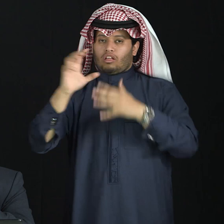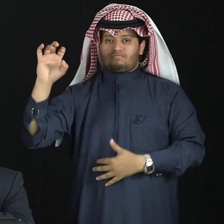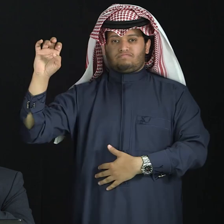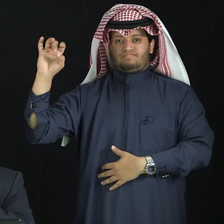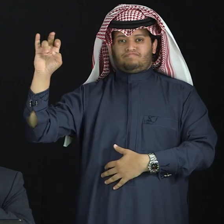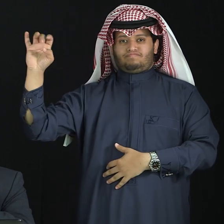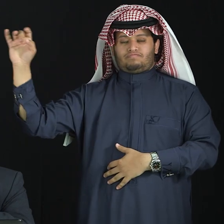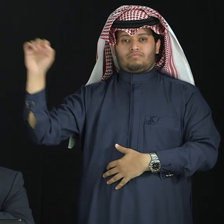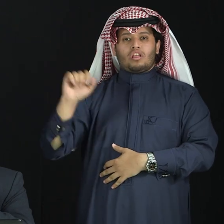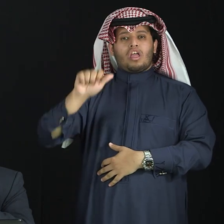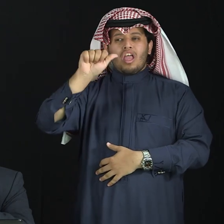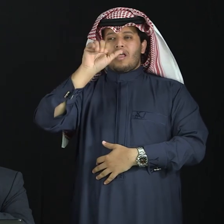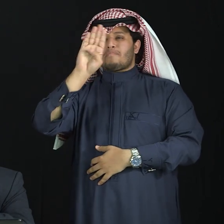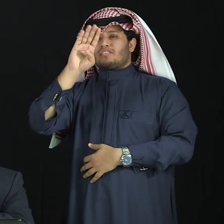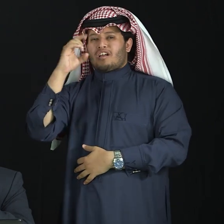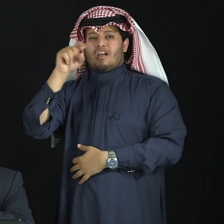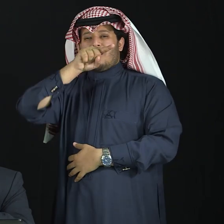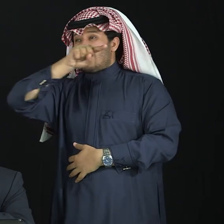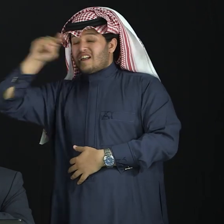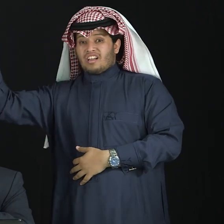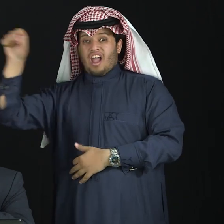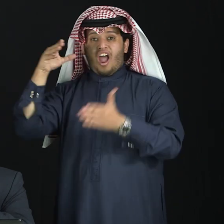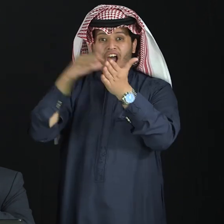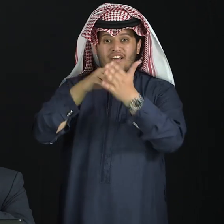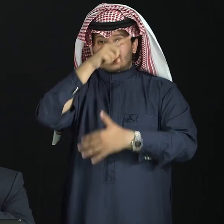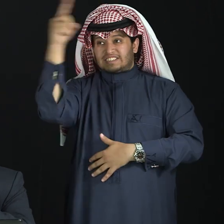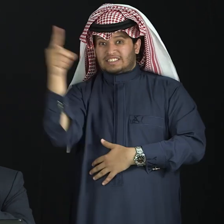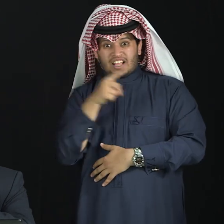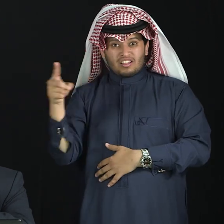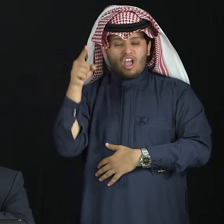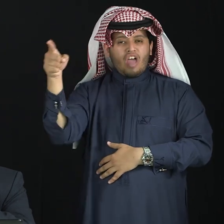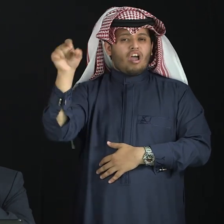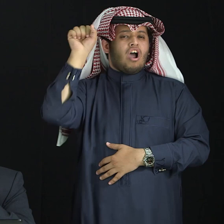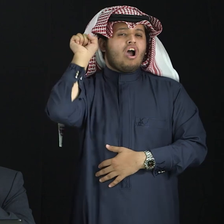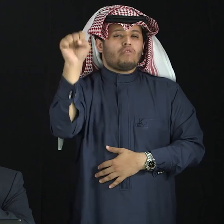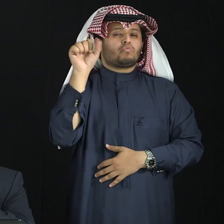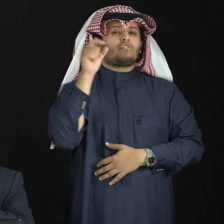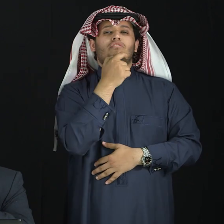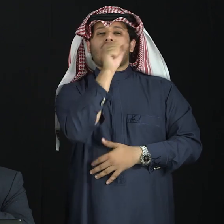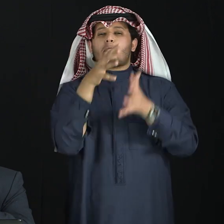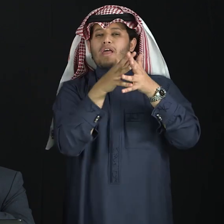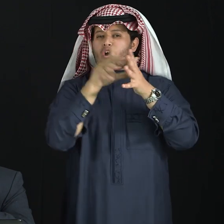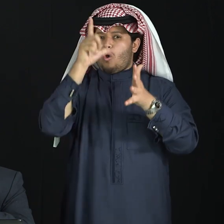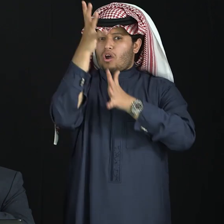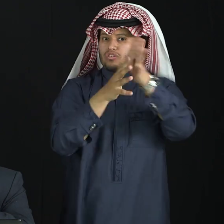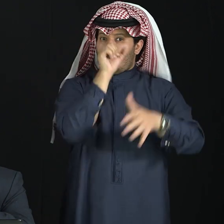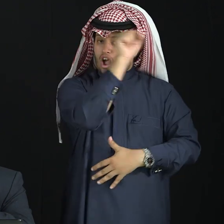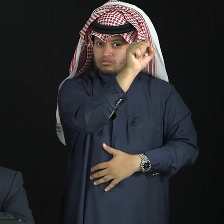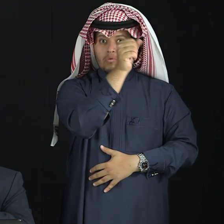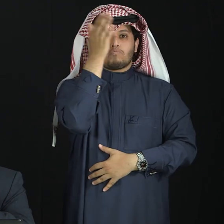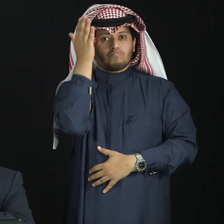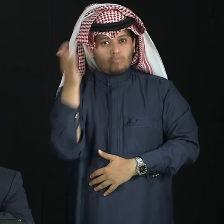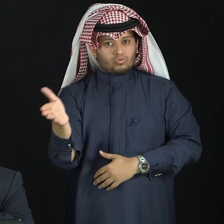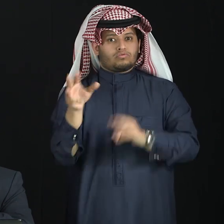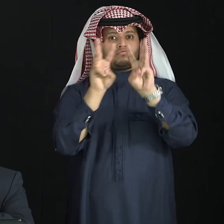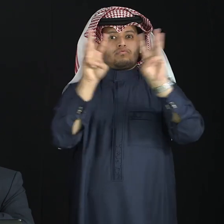similarity between these two sign languages. Approximately 30% of